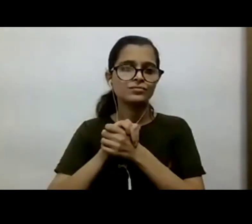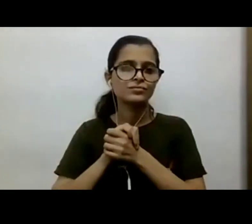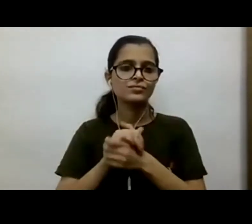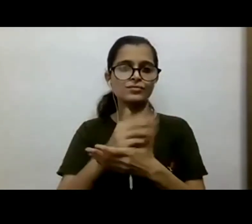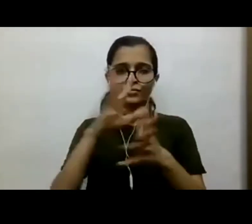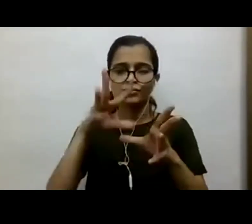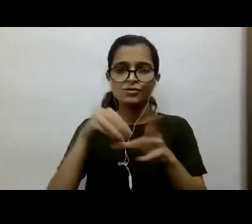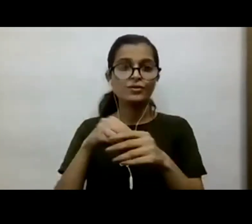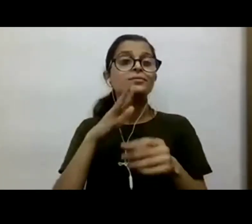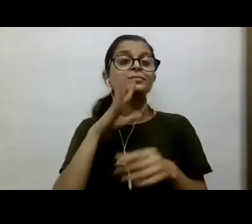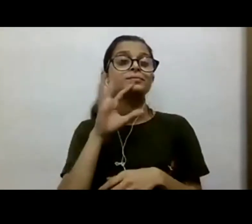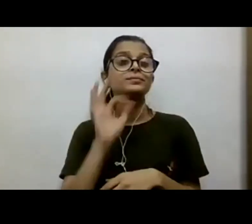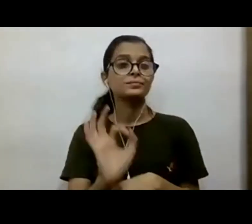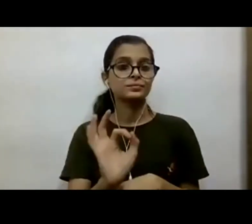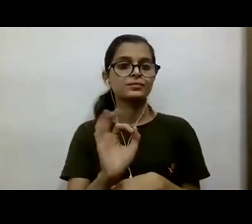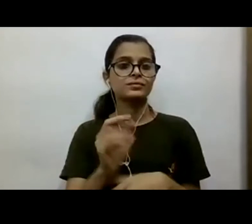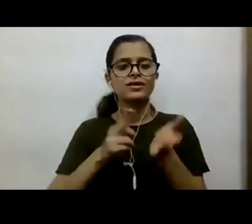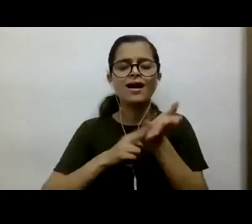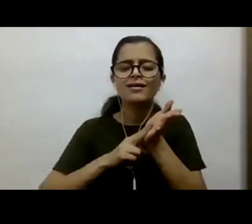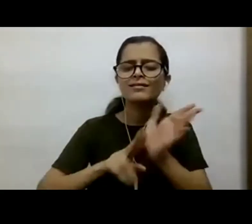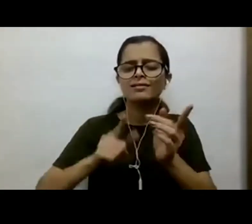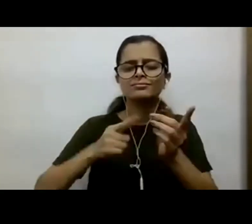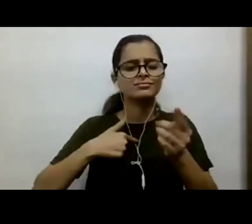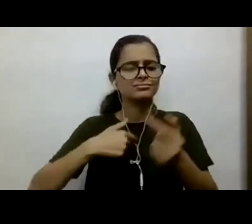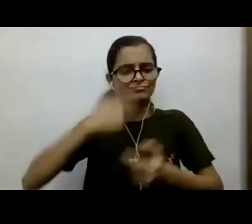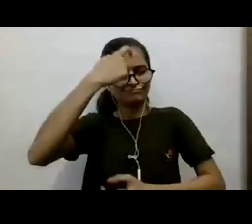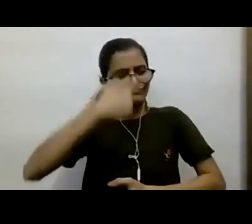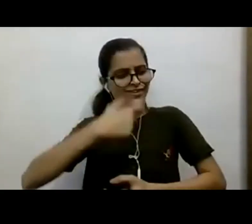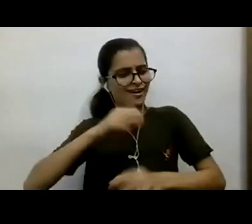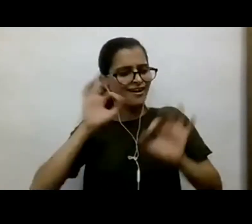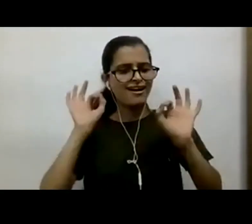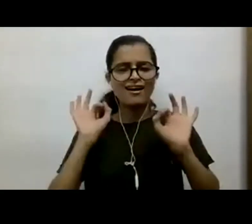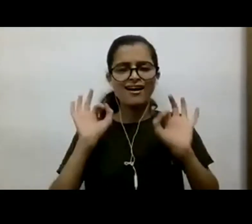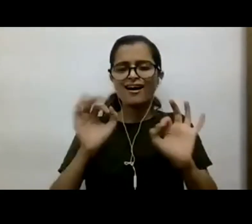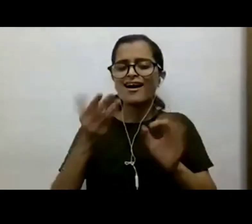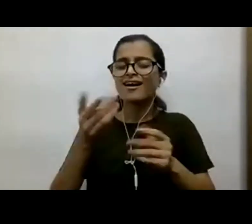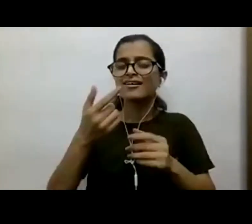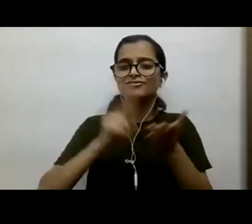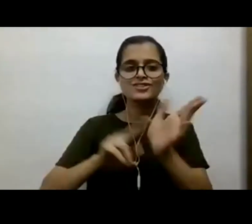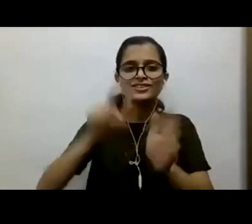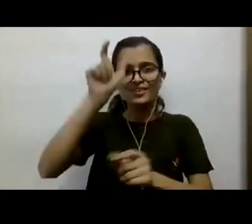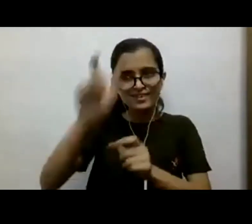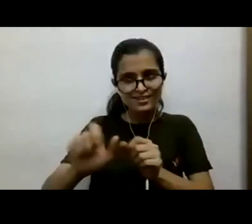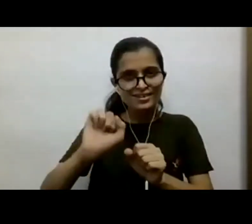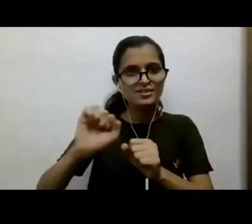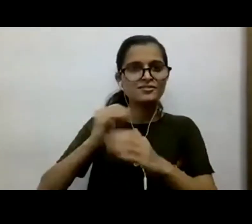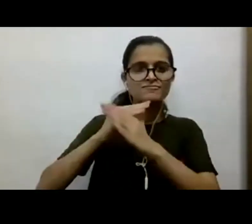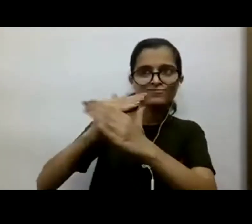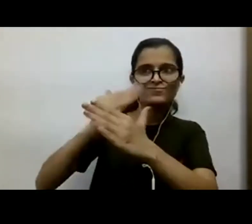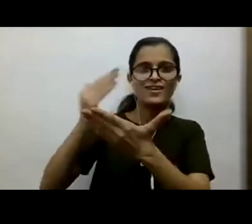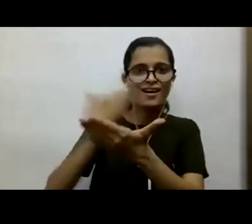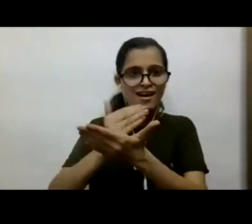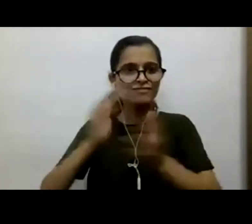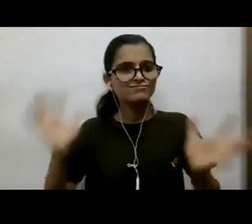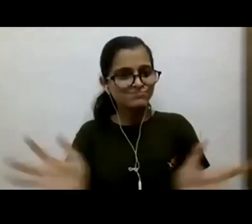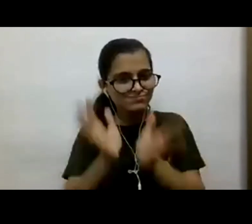truly a nature's person, in nature, enjoying nature, and preserving and promoting nature.